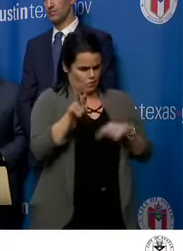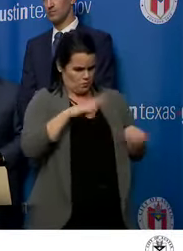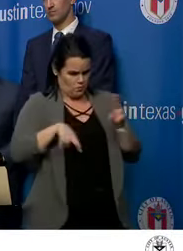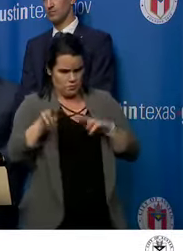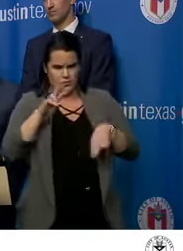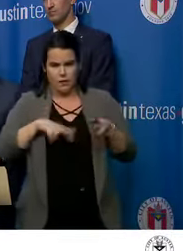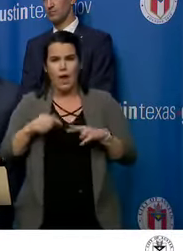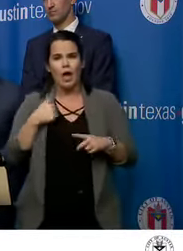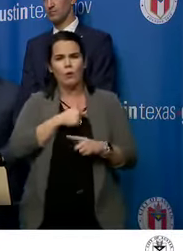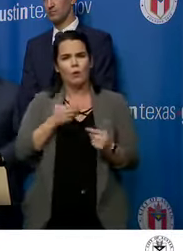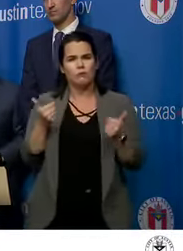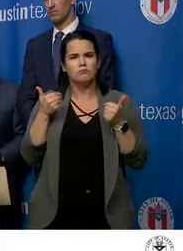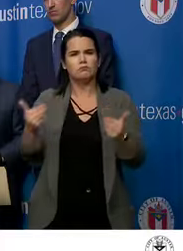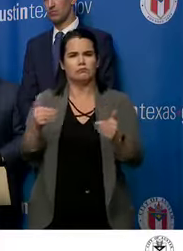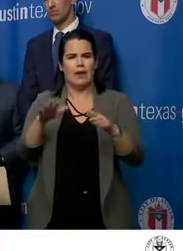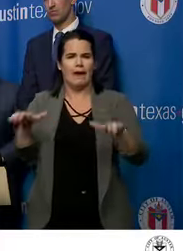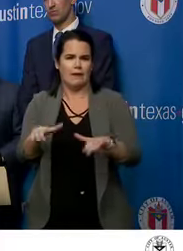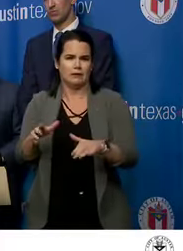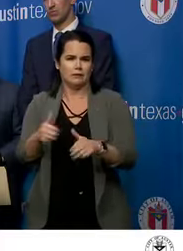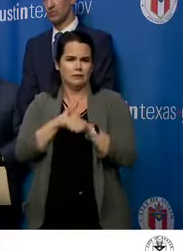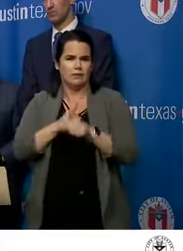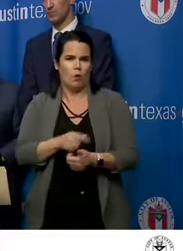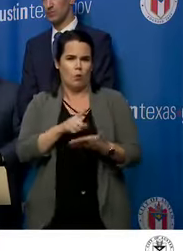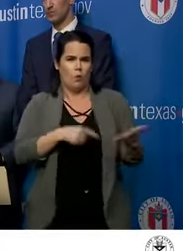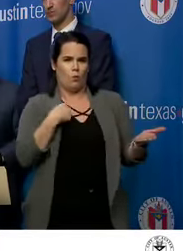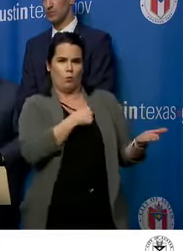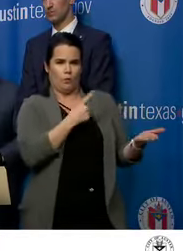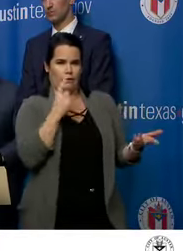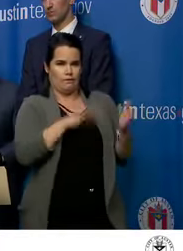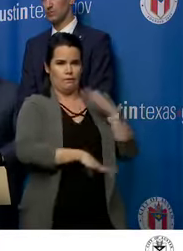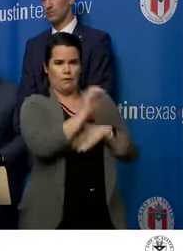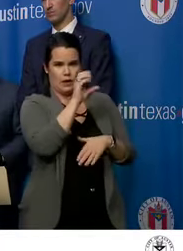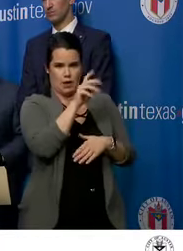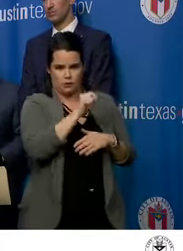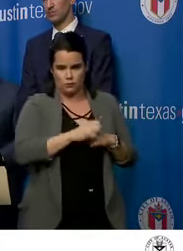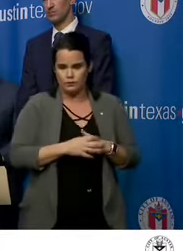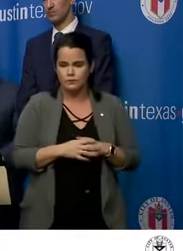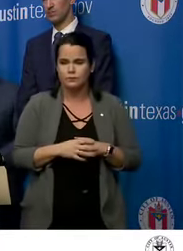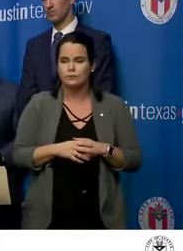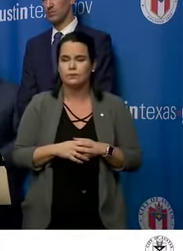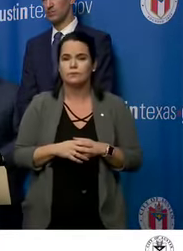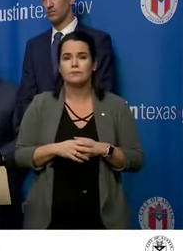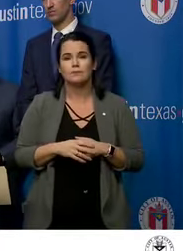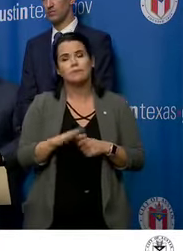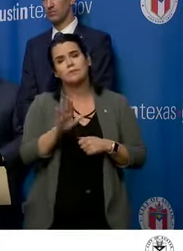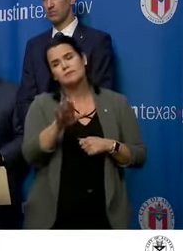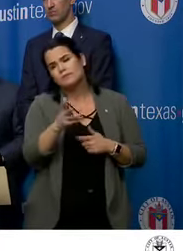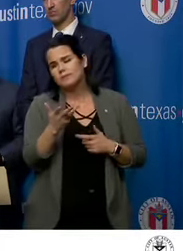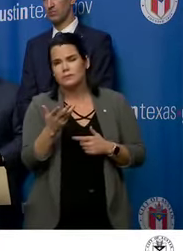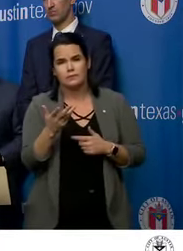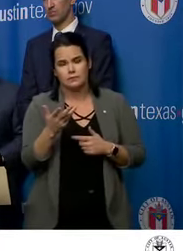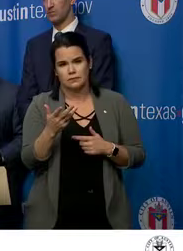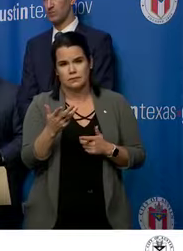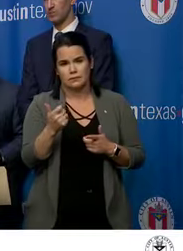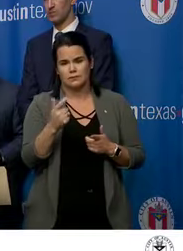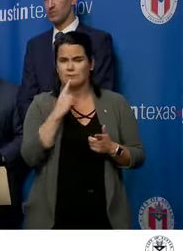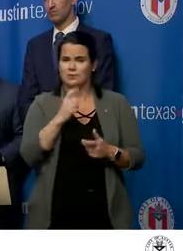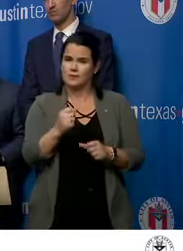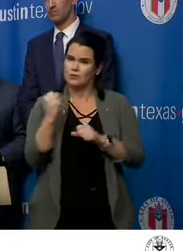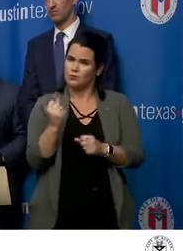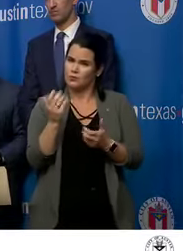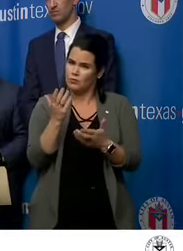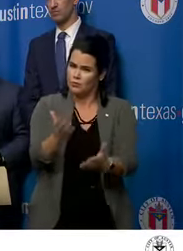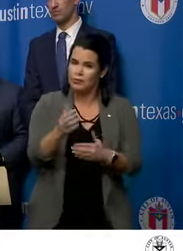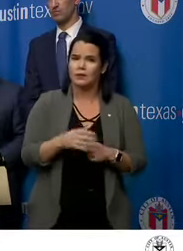actions. I would ask the community that and strongly suggest that